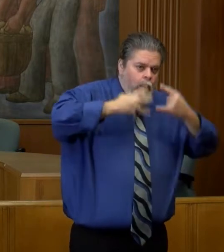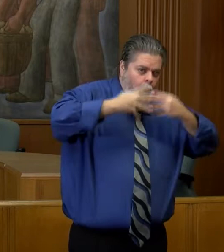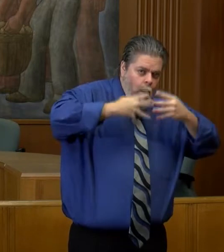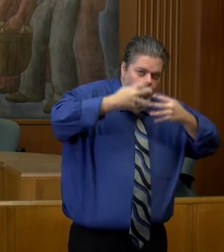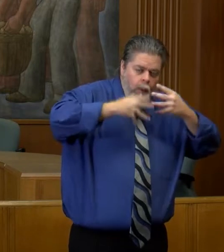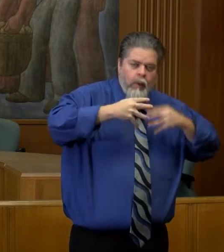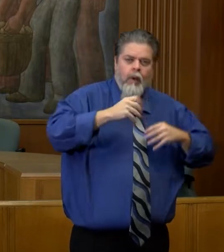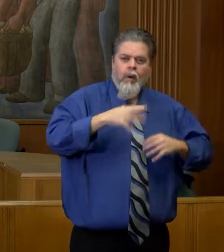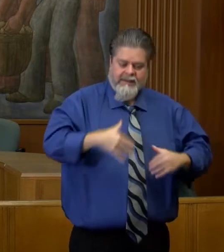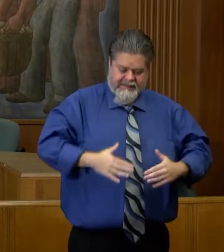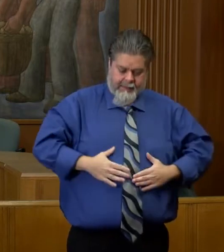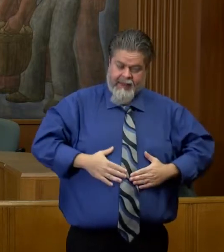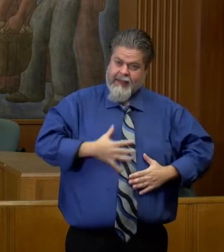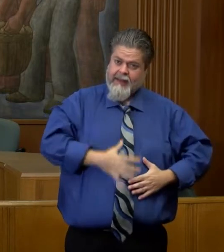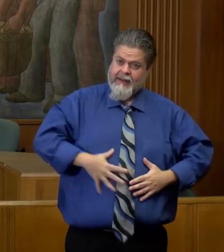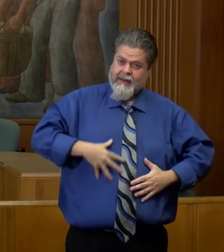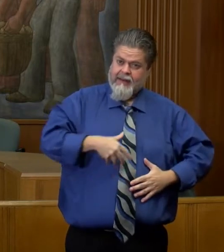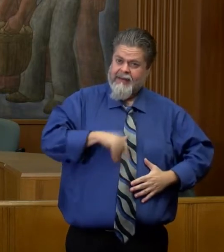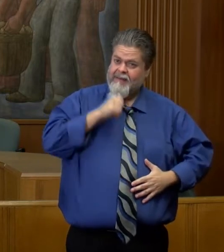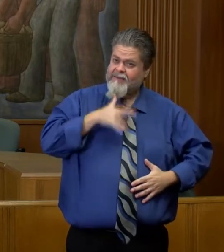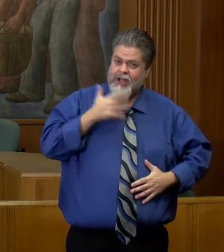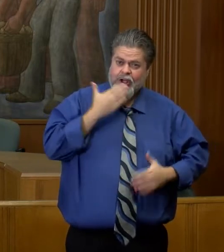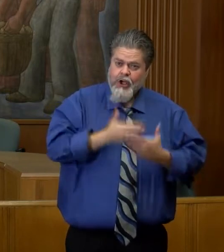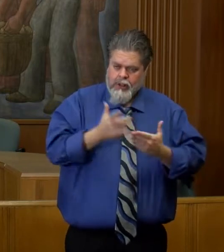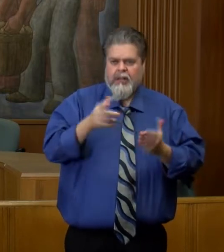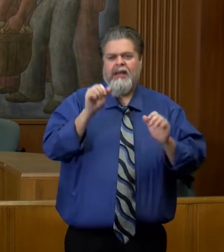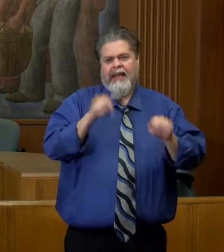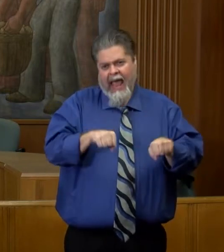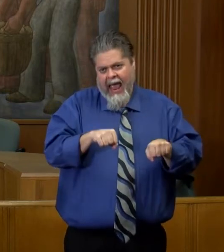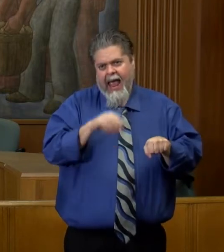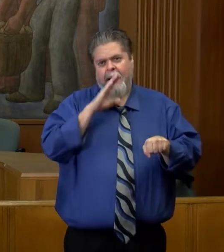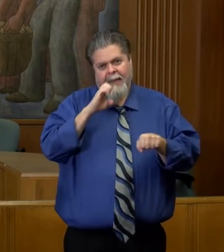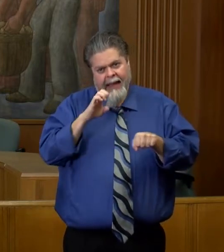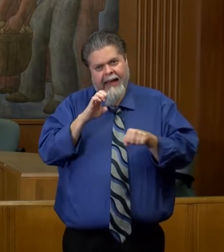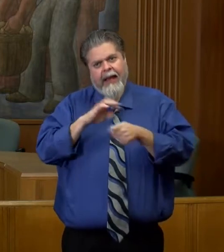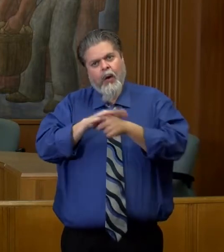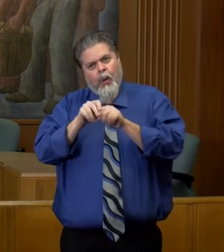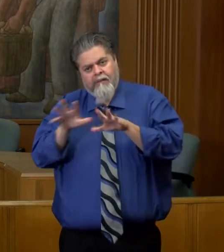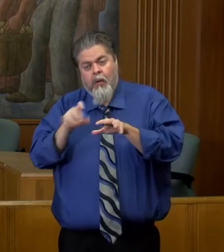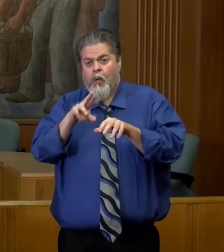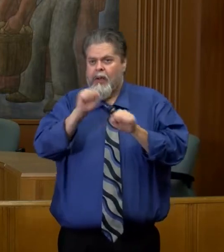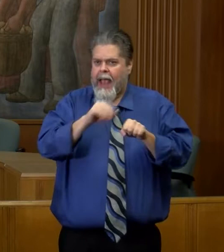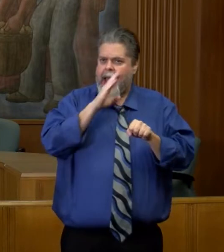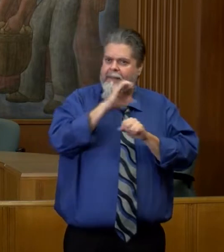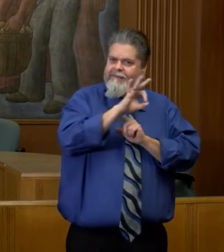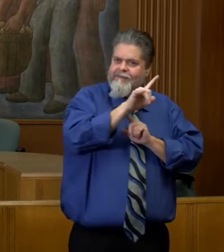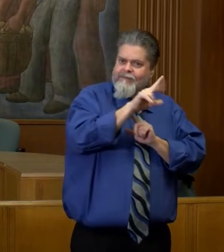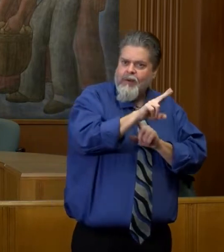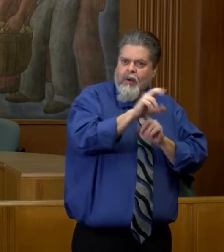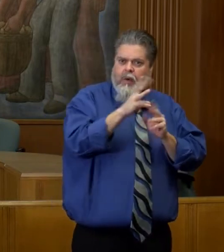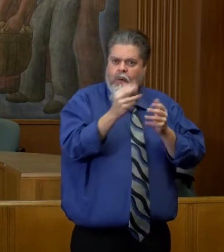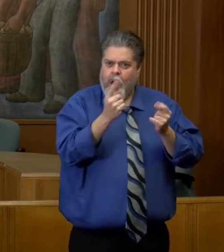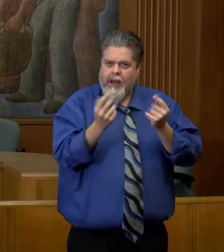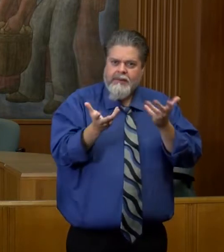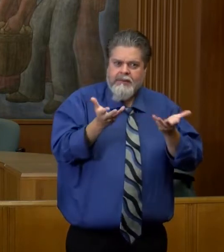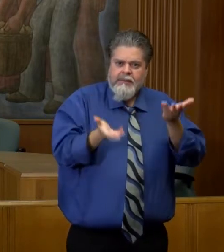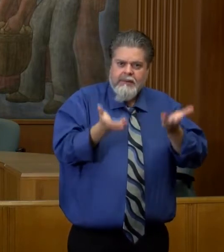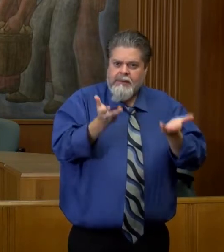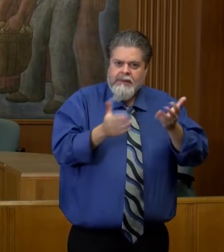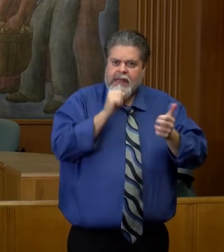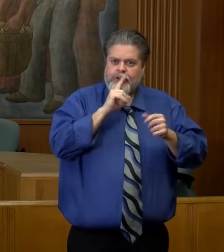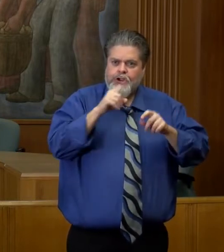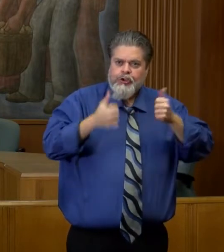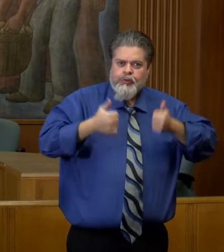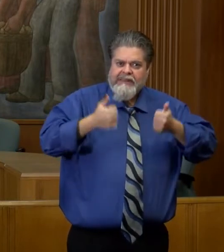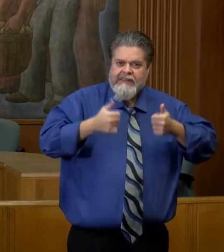stomach upset, those sorts of things that can be COVID and be pretty mild. And so if you have any of those symptoms, don't go to work,